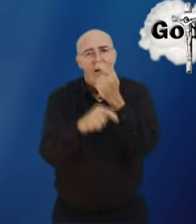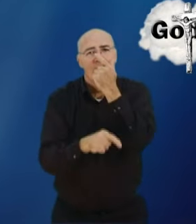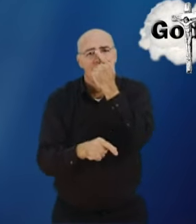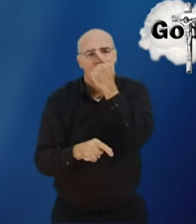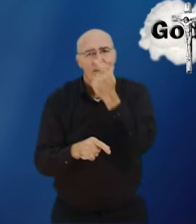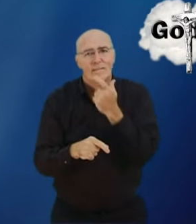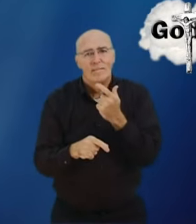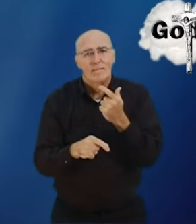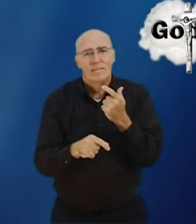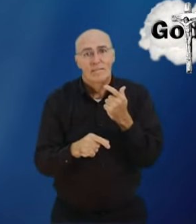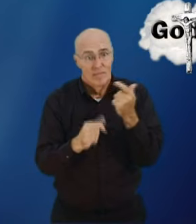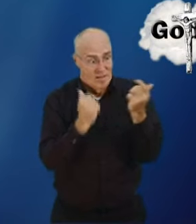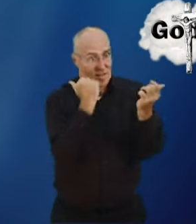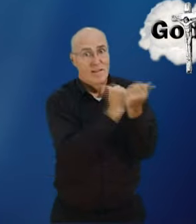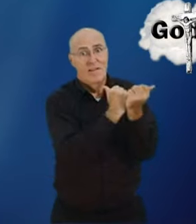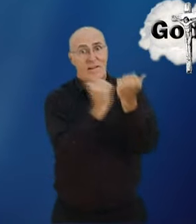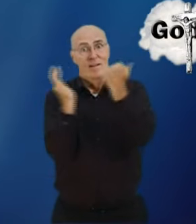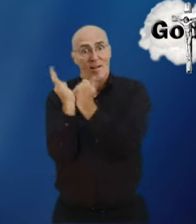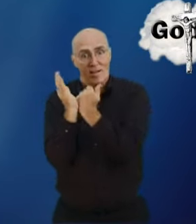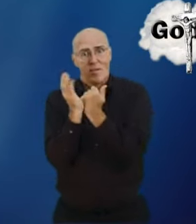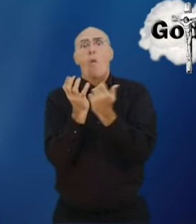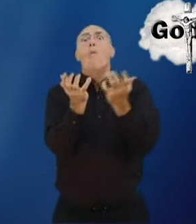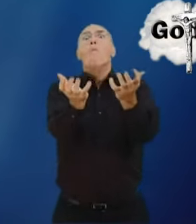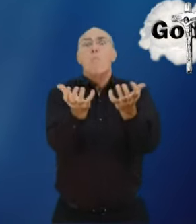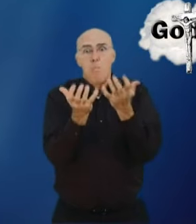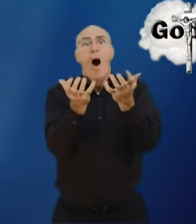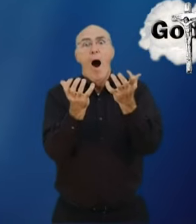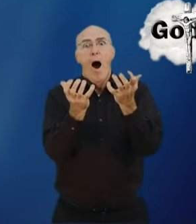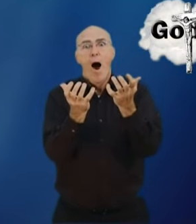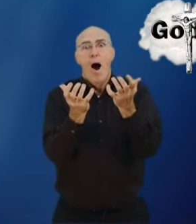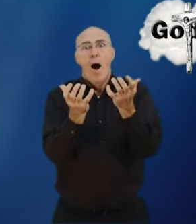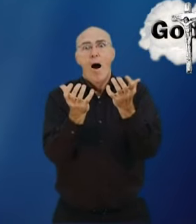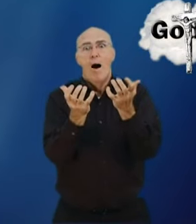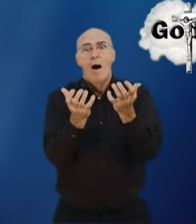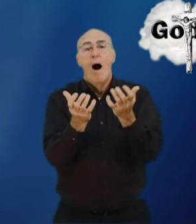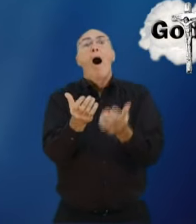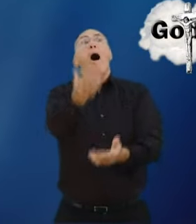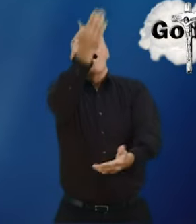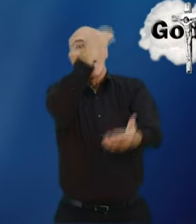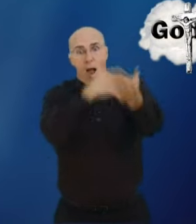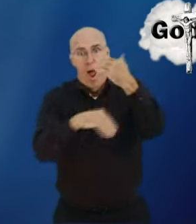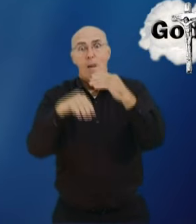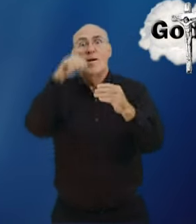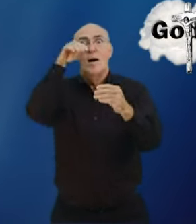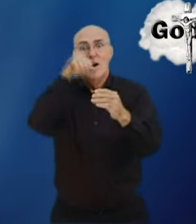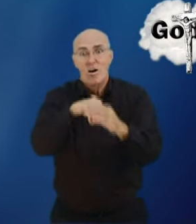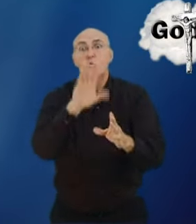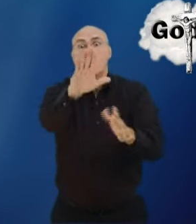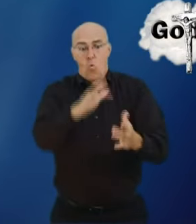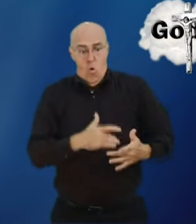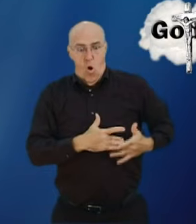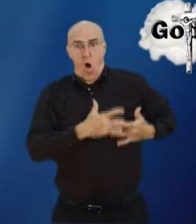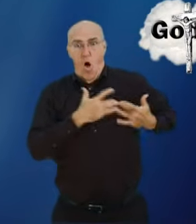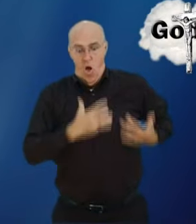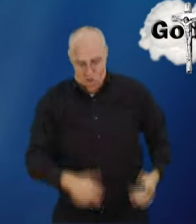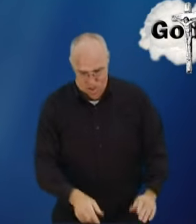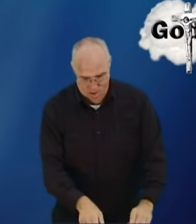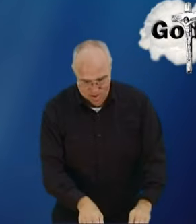because Jesus loves you and Jesus was crucified and Jesus offers salvation